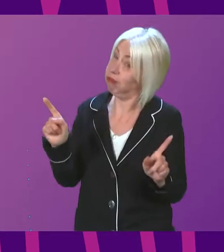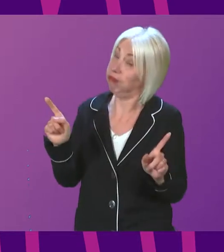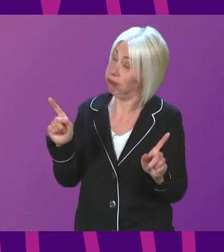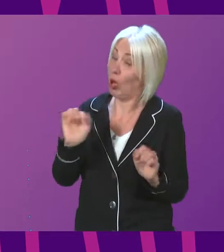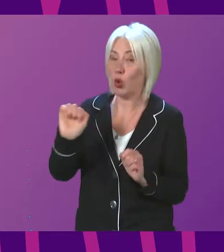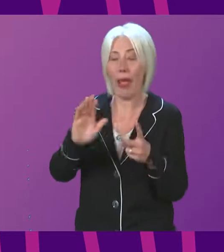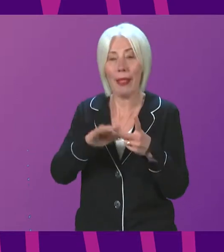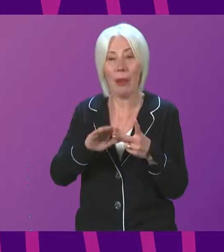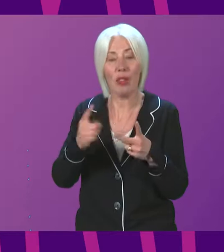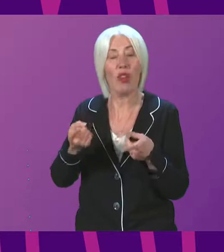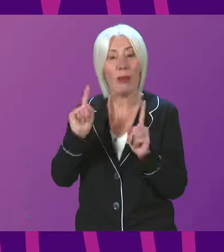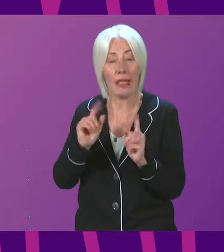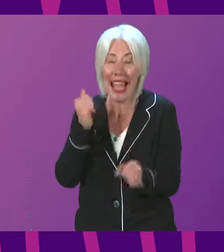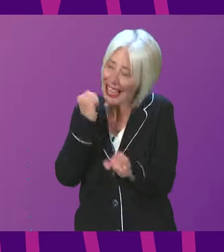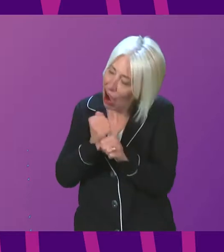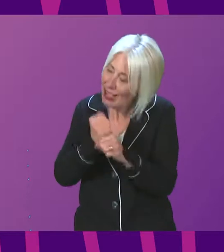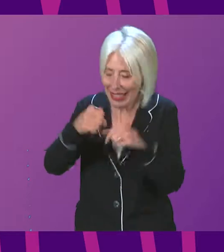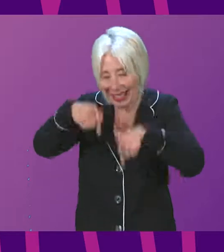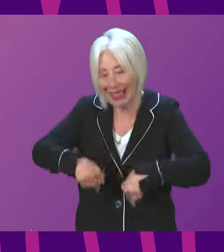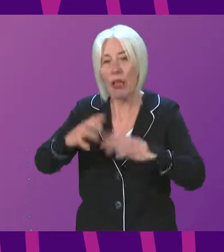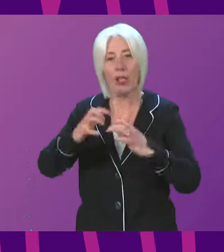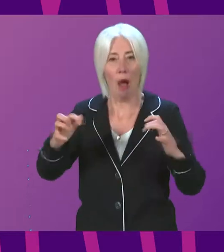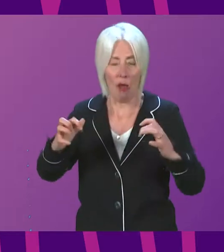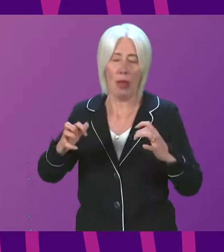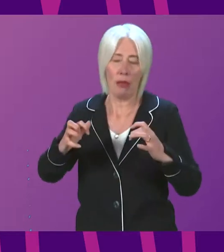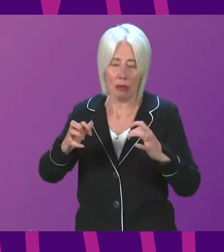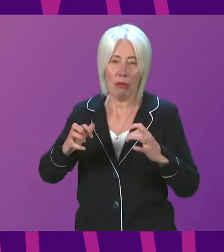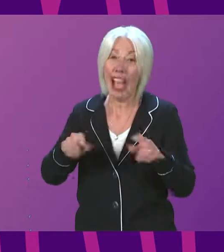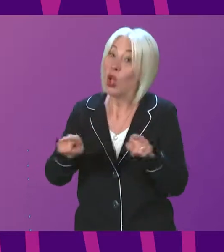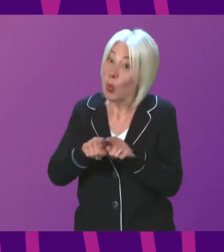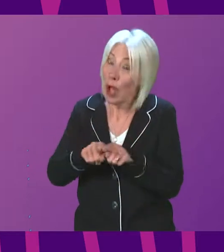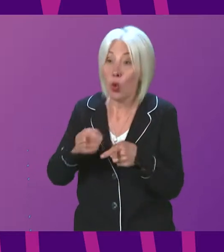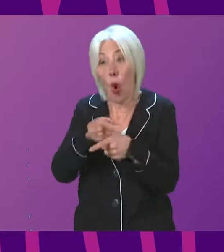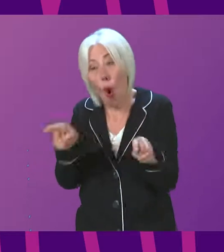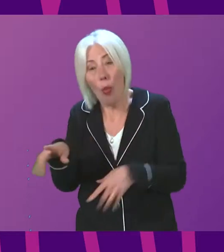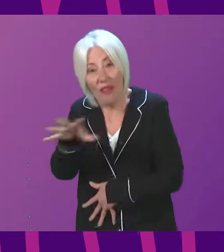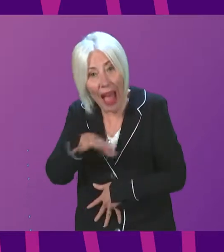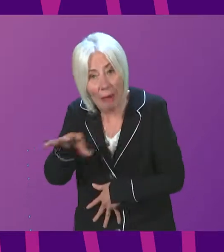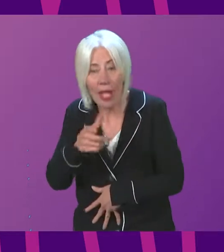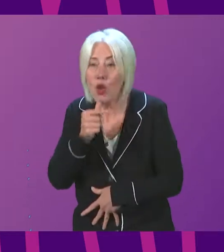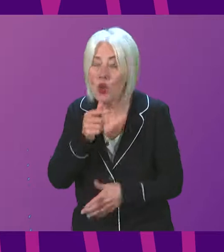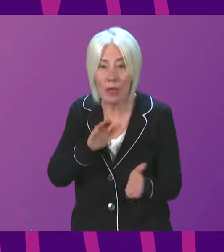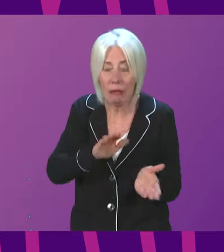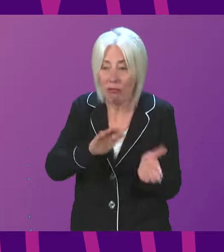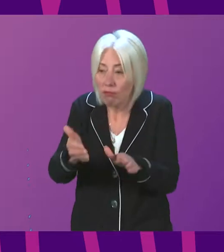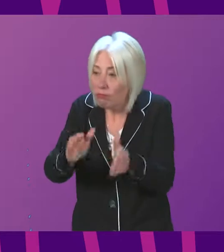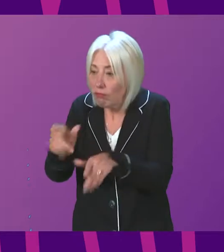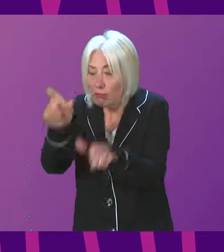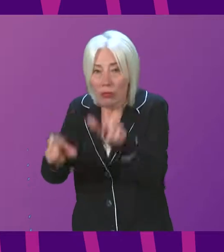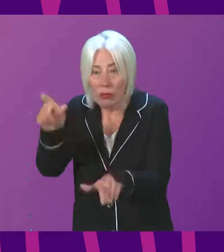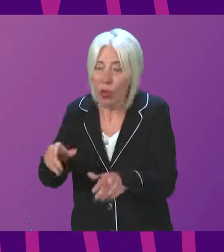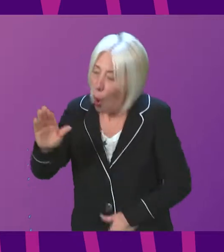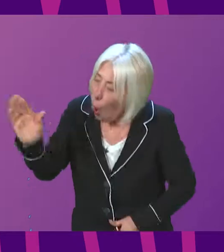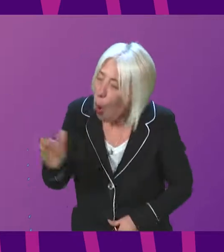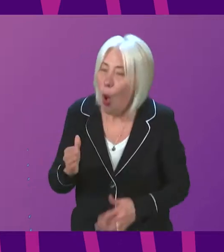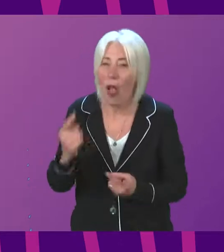First Minister guarantee to this Parliament, and much more importantly to all those families who have lost loved ones, that every single piece of